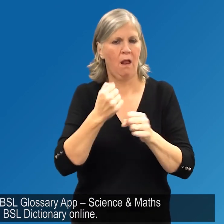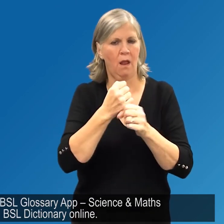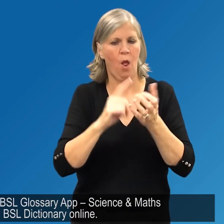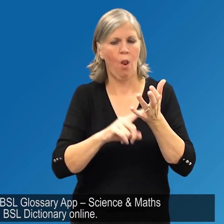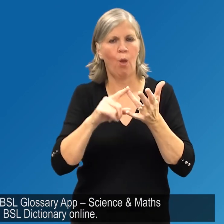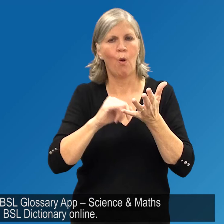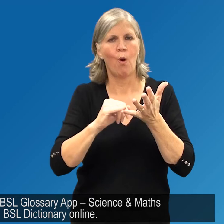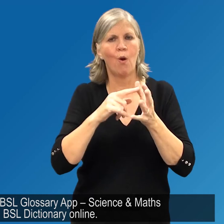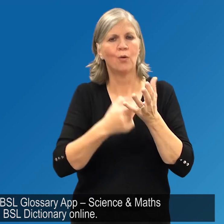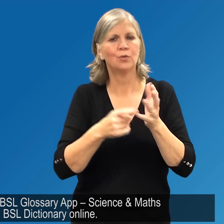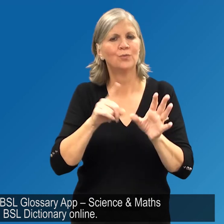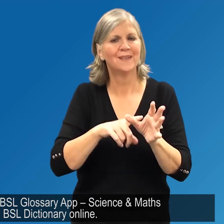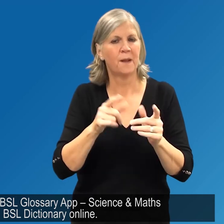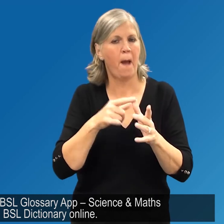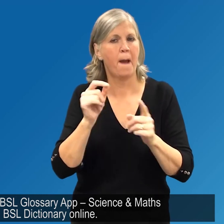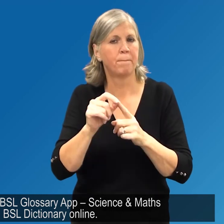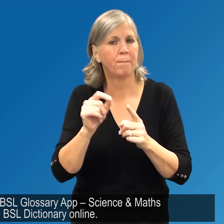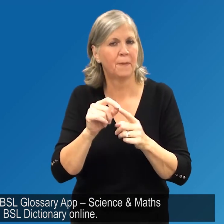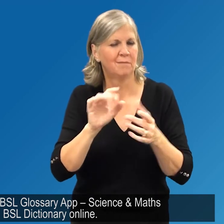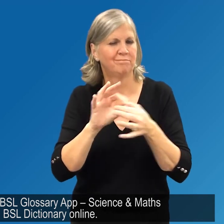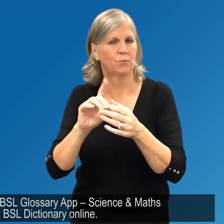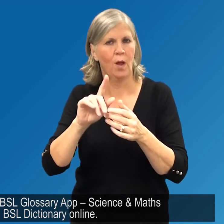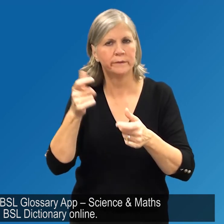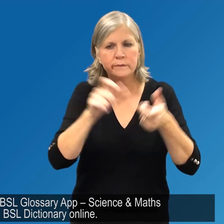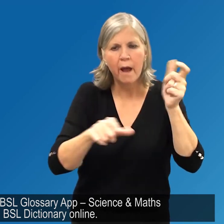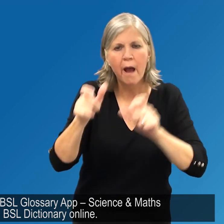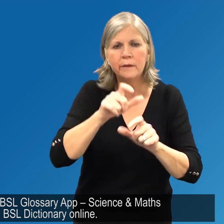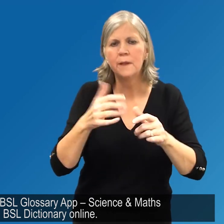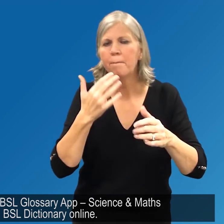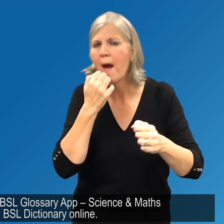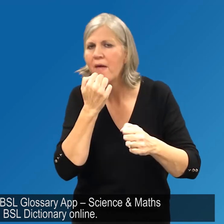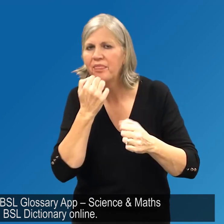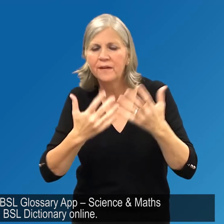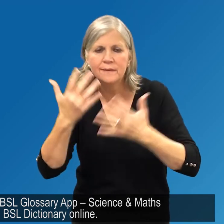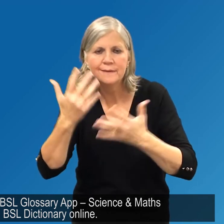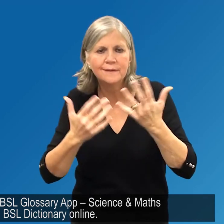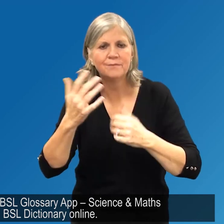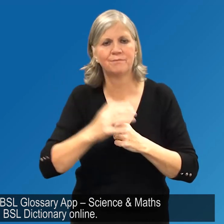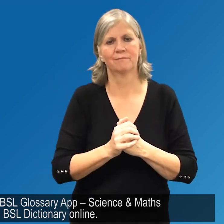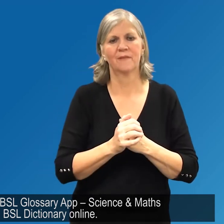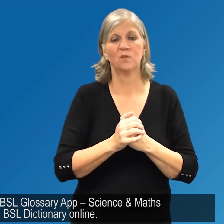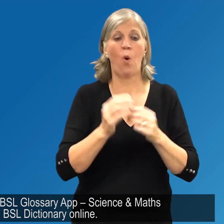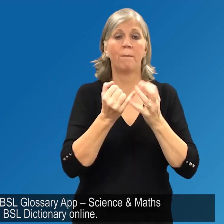Actions. BSL Glossary App. Science and Maths. BSL Dictionary Online.